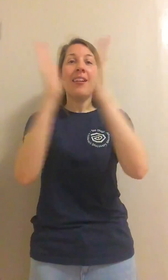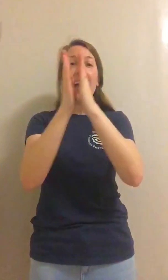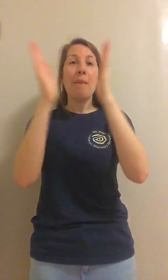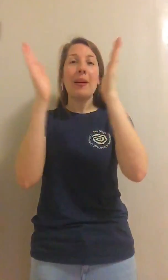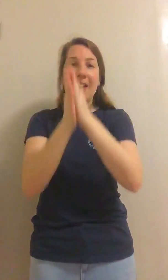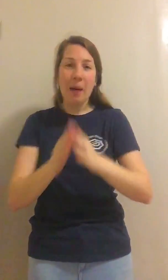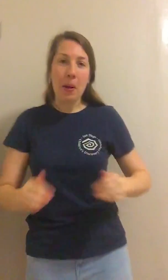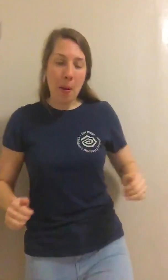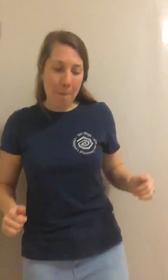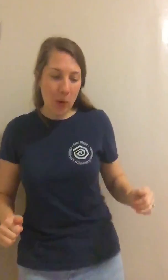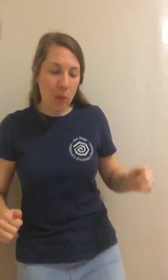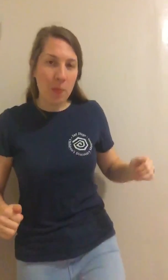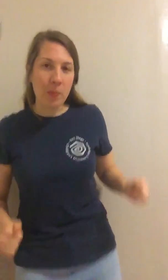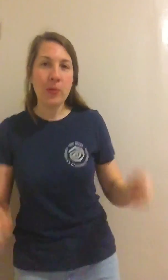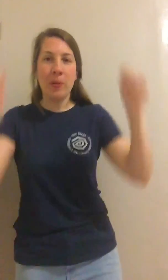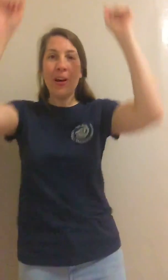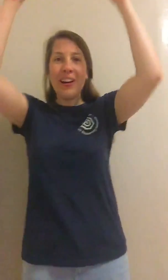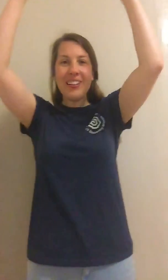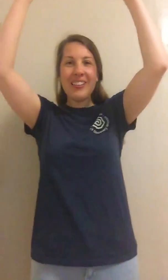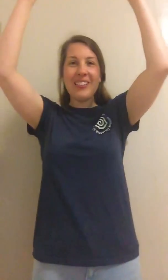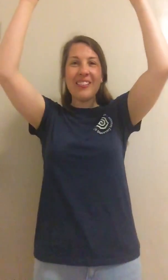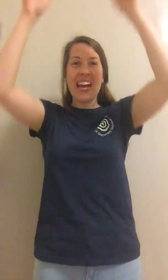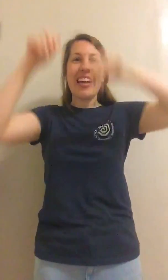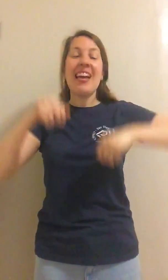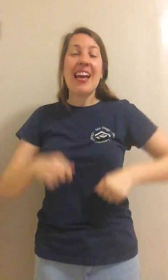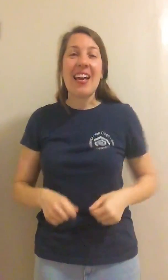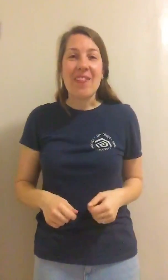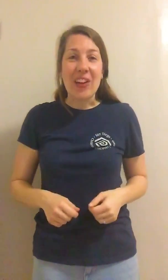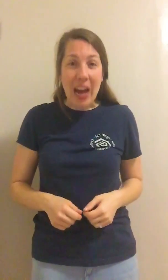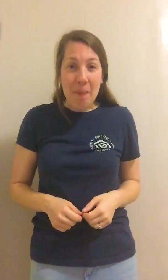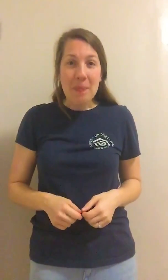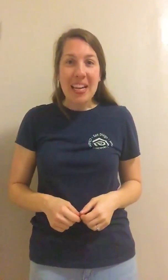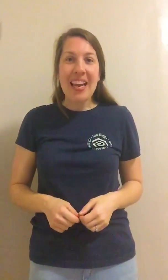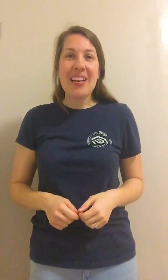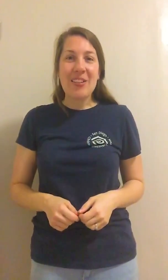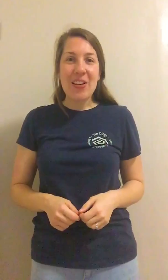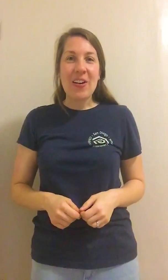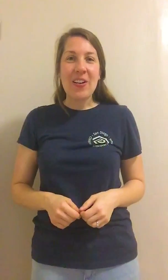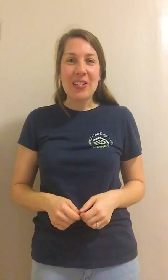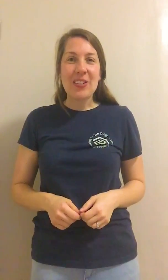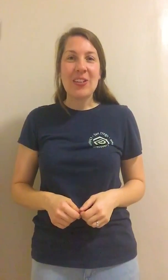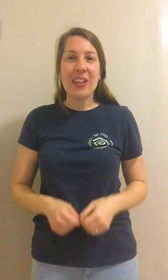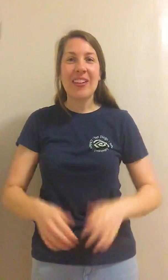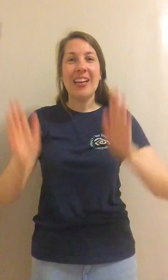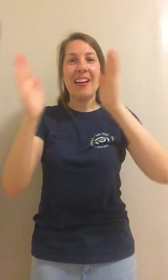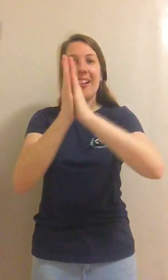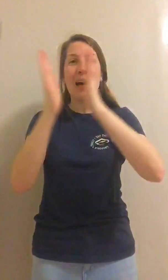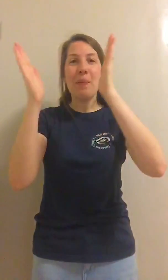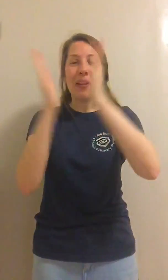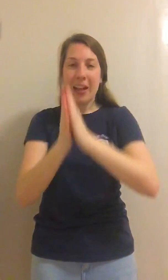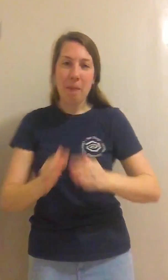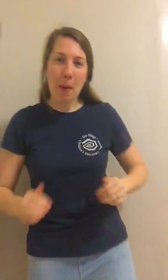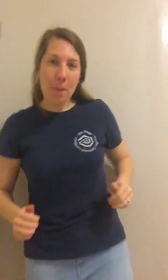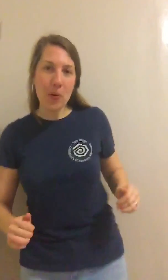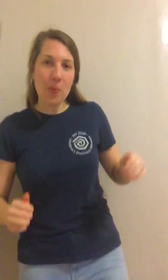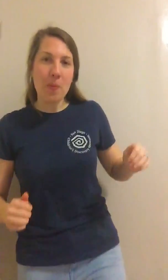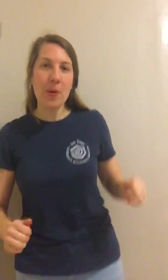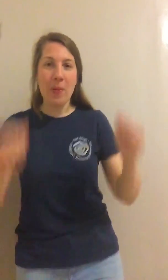Clap, clap, boom, boom! Hooray! If you're happy and you know it, do all three! Clap, boom, boom!